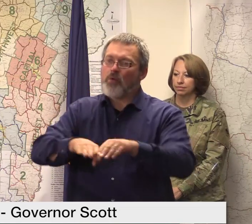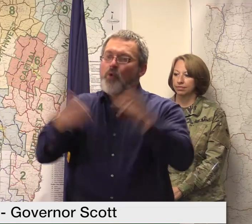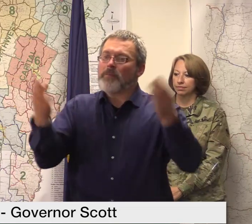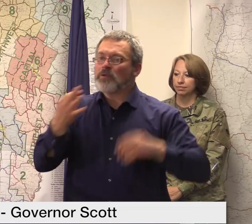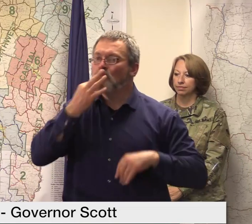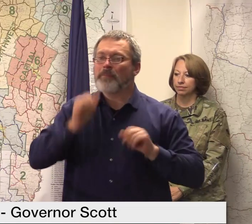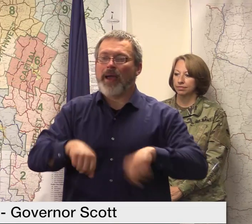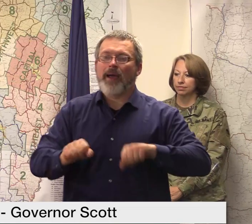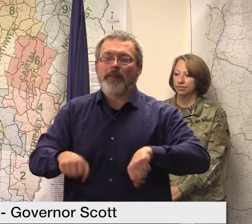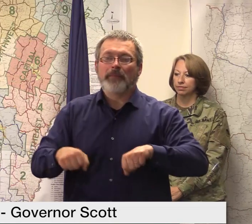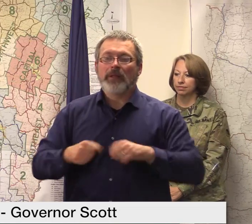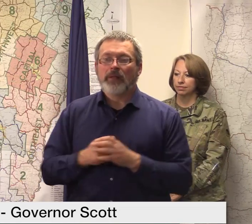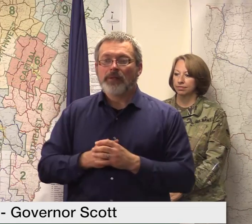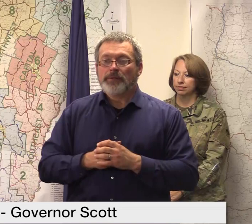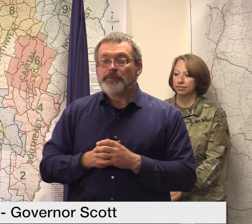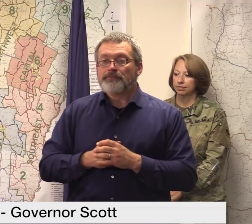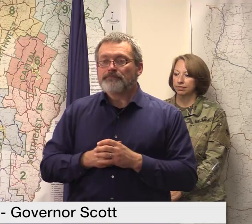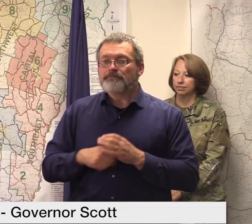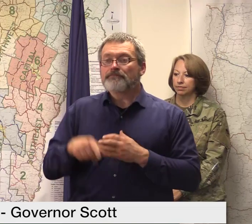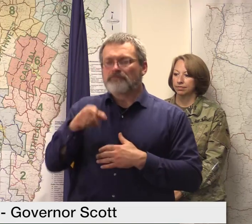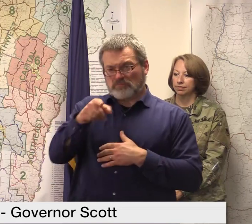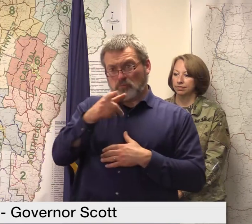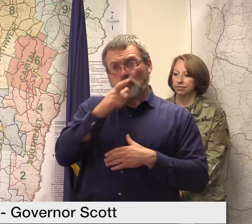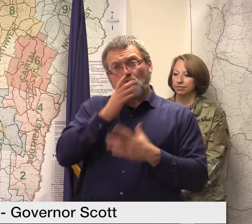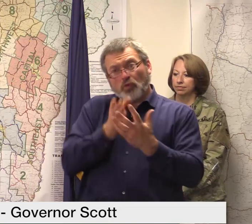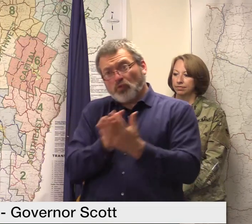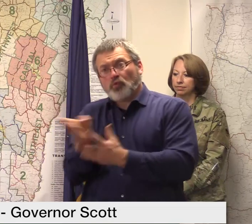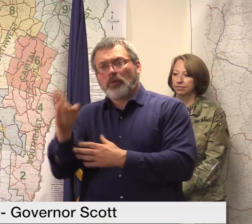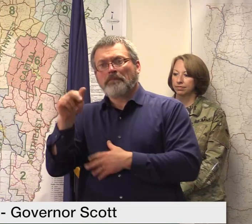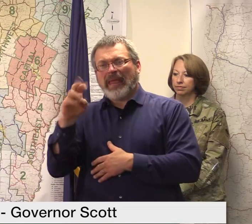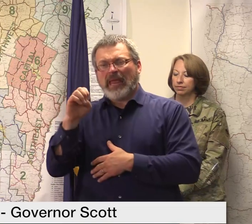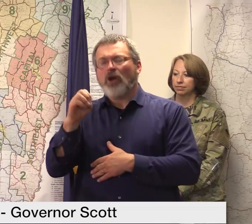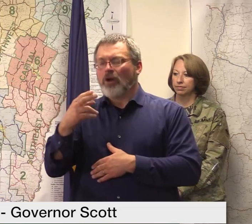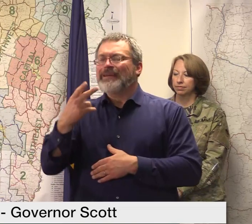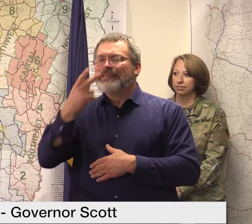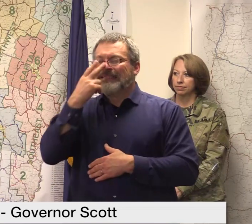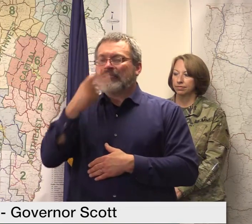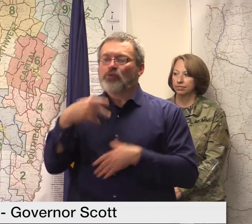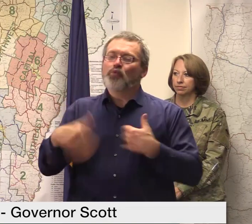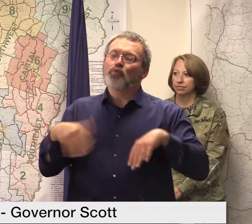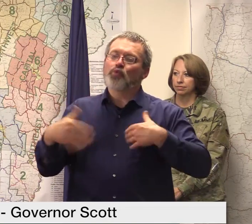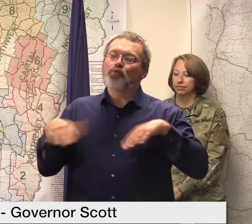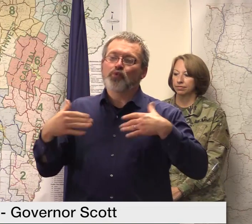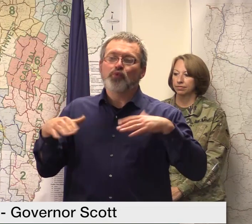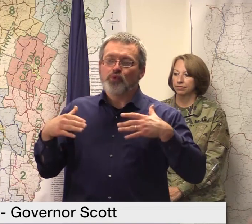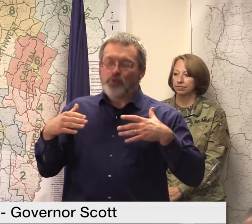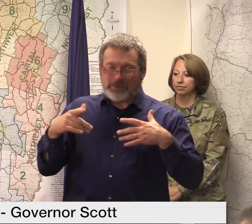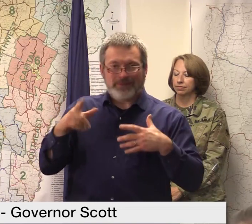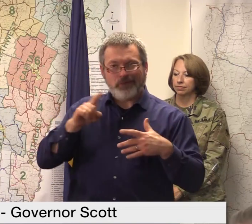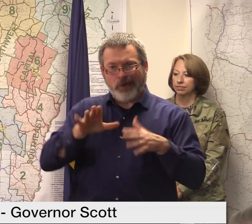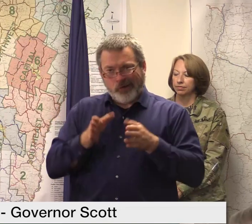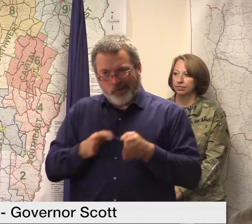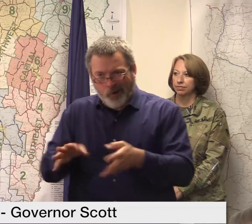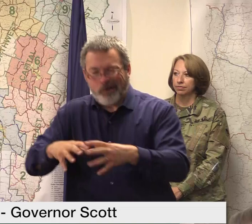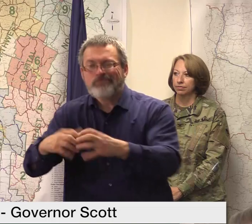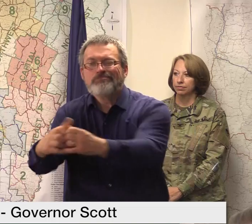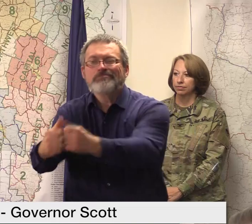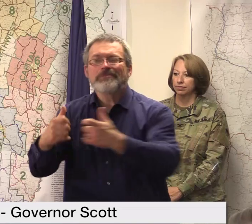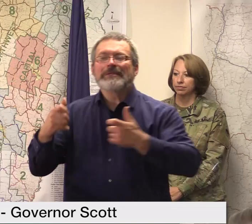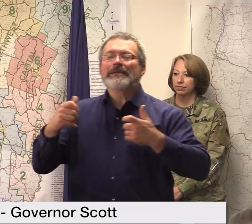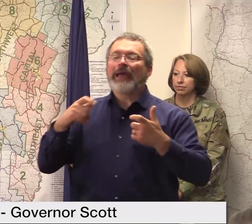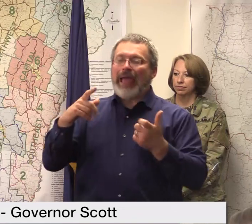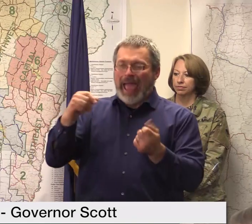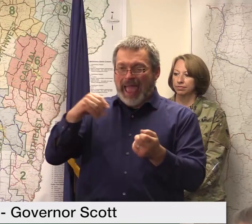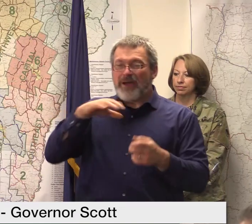going on as i think you probably know in that area is some minor pavement repair and muck and cleanup operations in that stretch